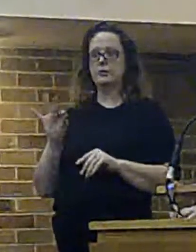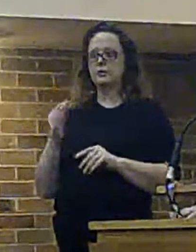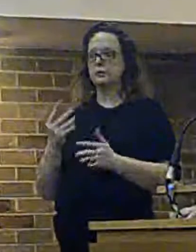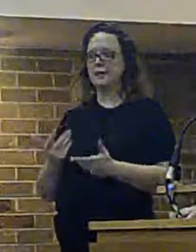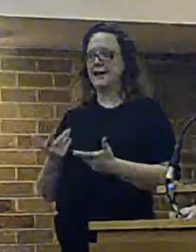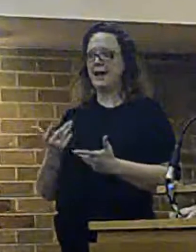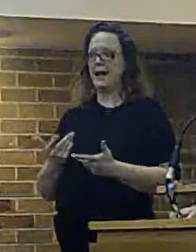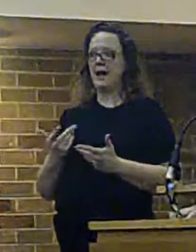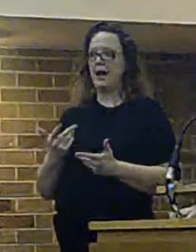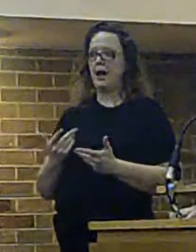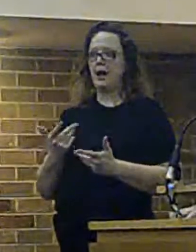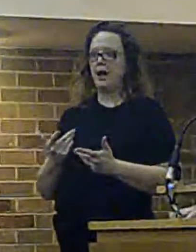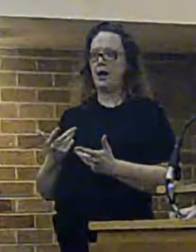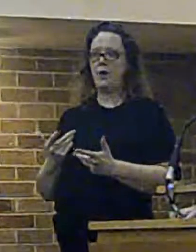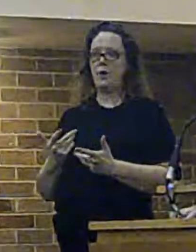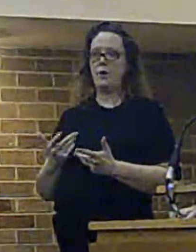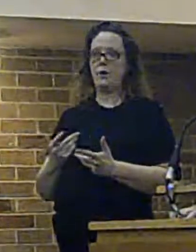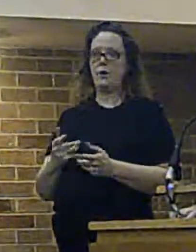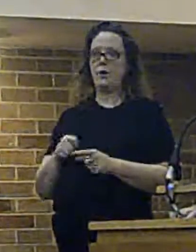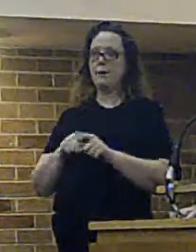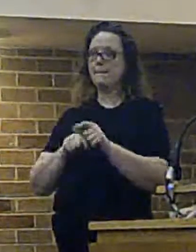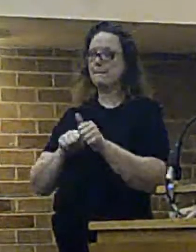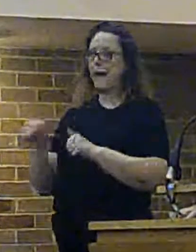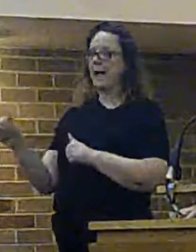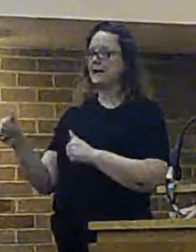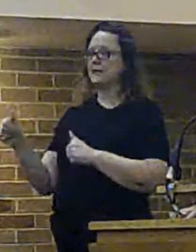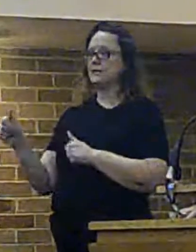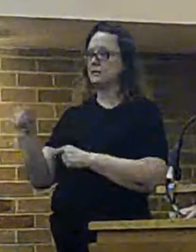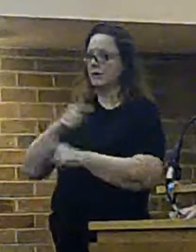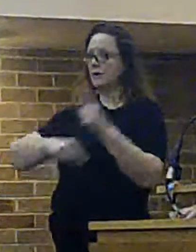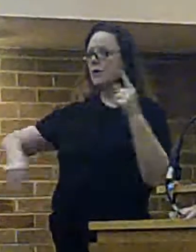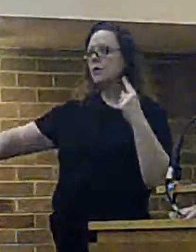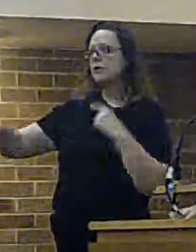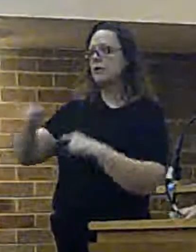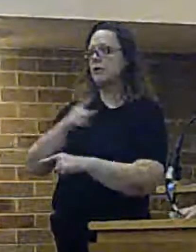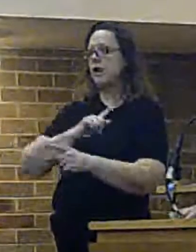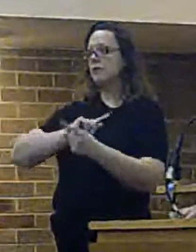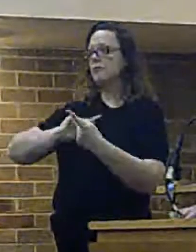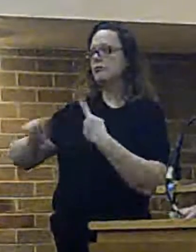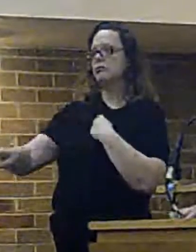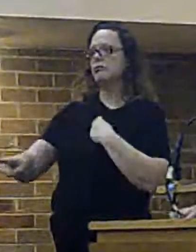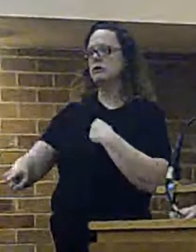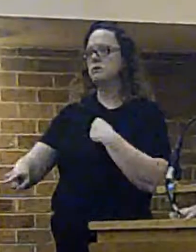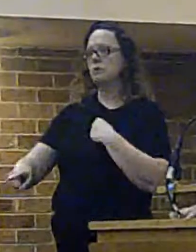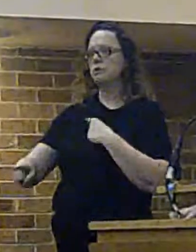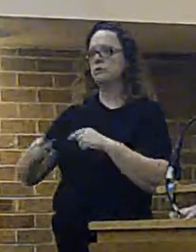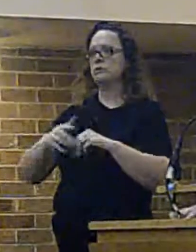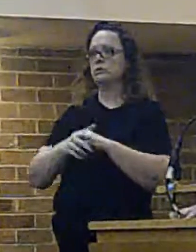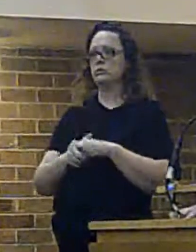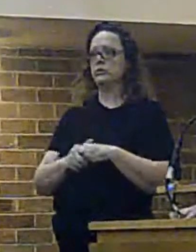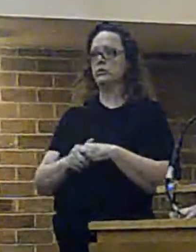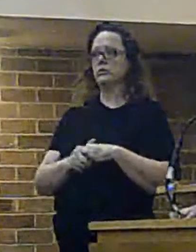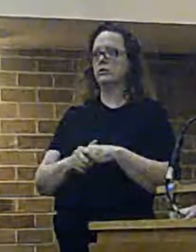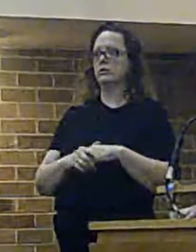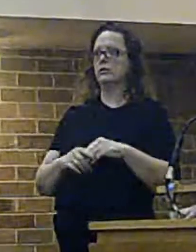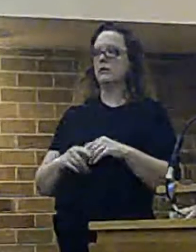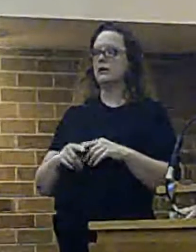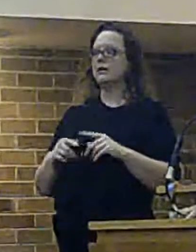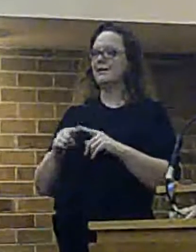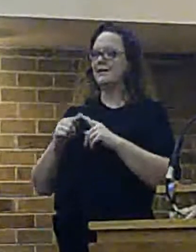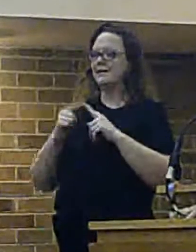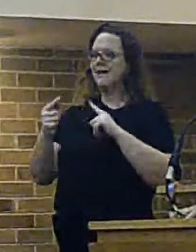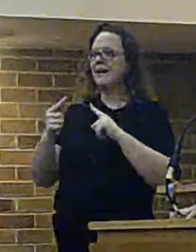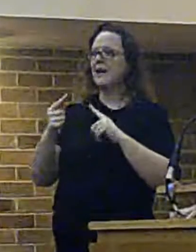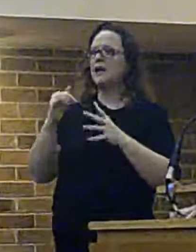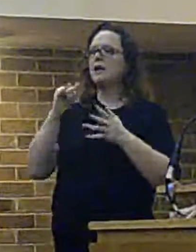which would be most optimum for our response purposes, would be Point Lane, towards the Sorgal Massey